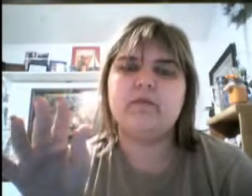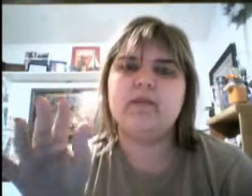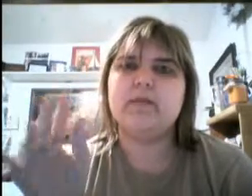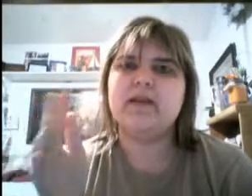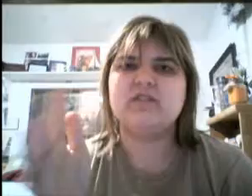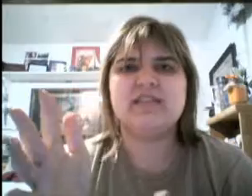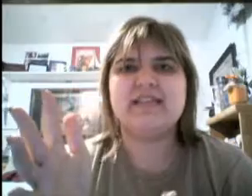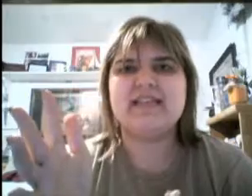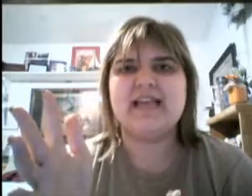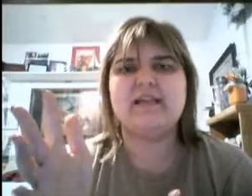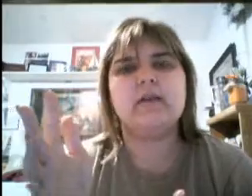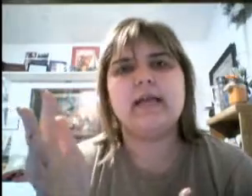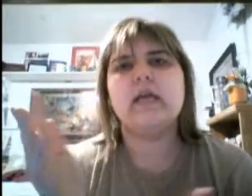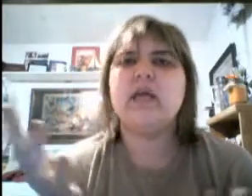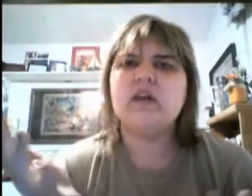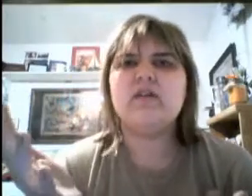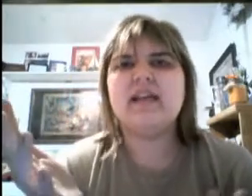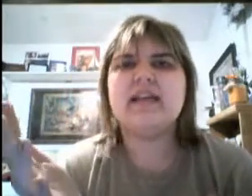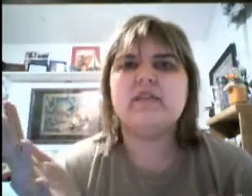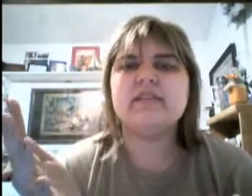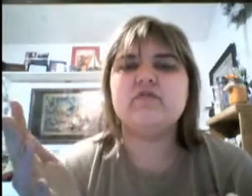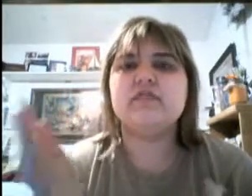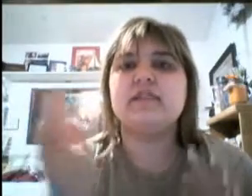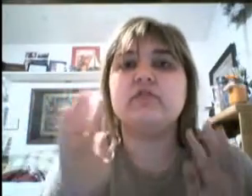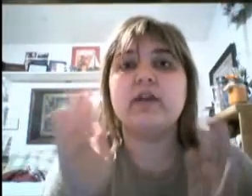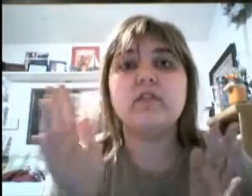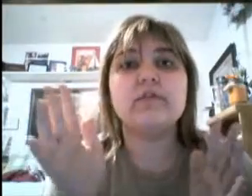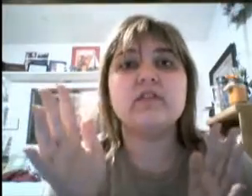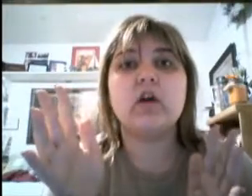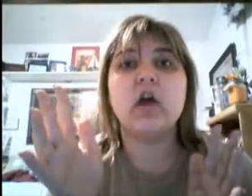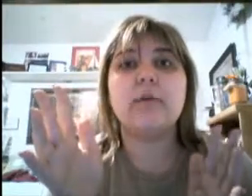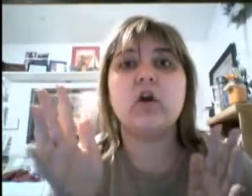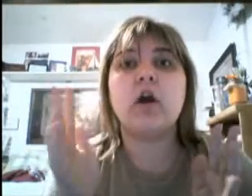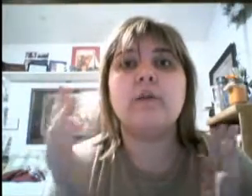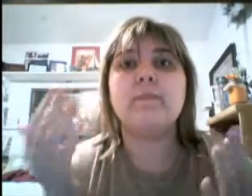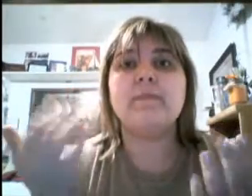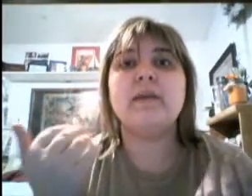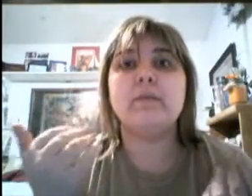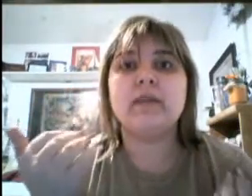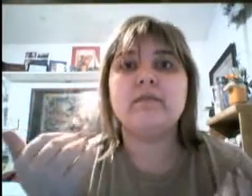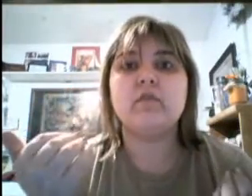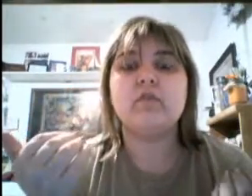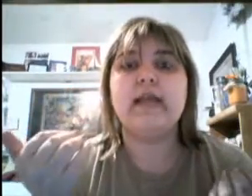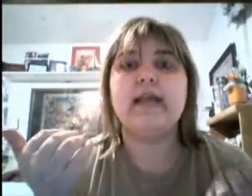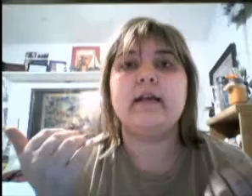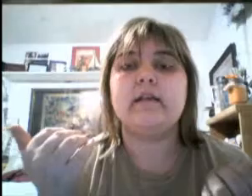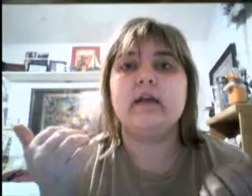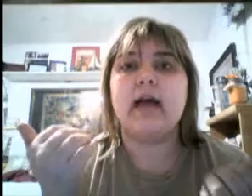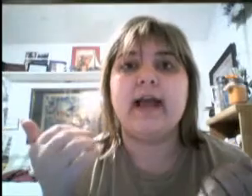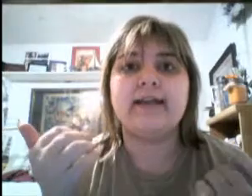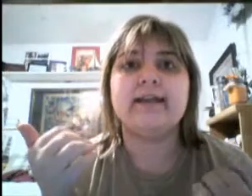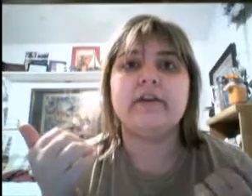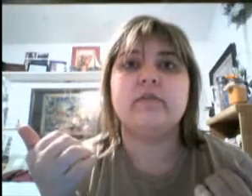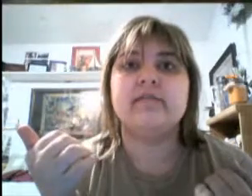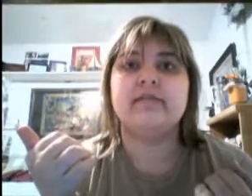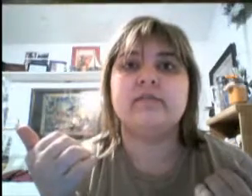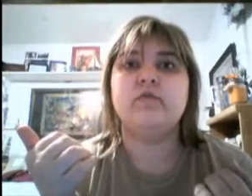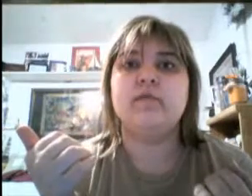movie, but just seeing that, you're like, okay, that looks interesting. The trailer we saw at Comic-Con made me a believer, like, I need to go see this movie.